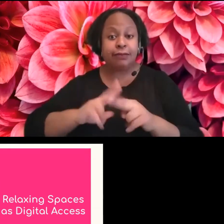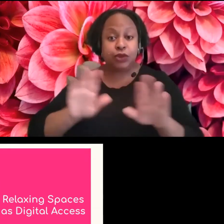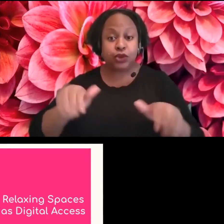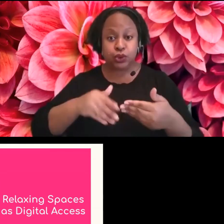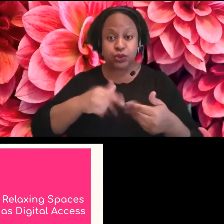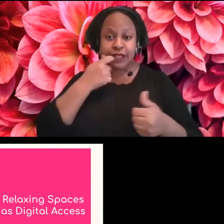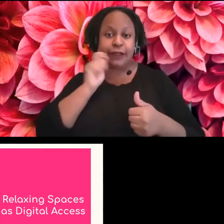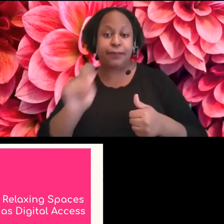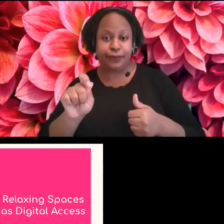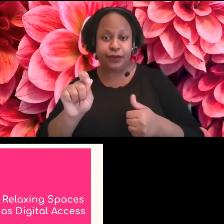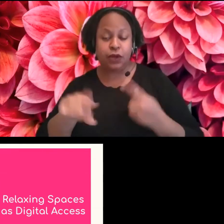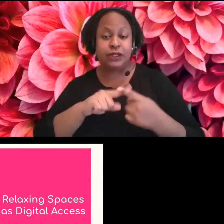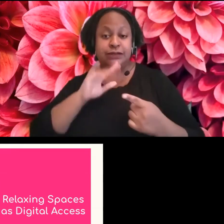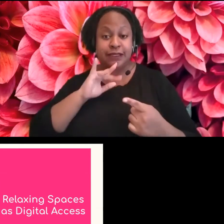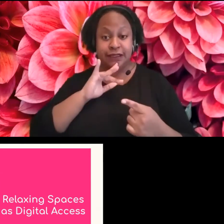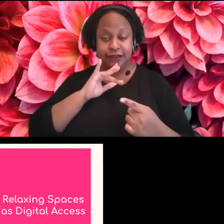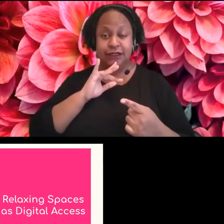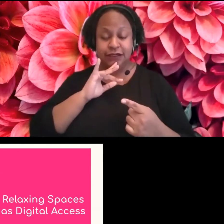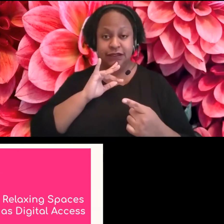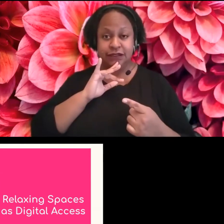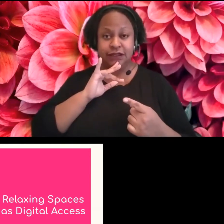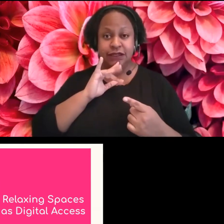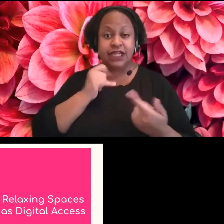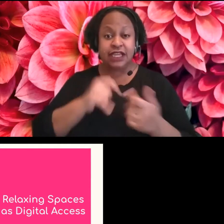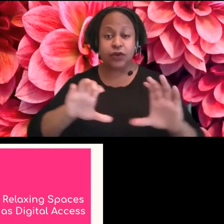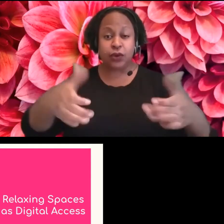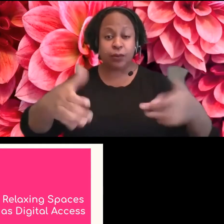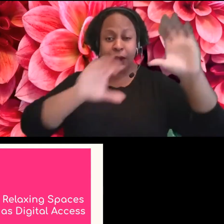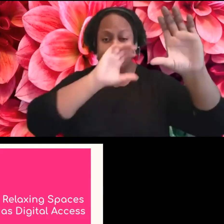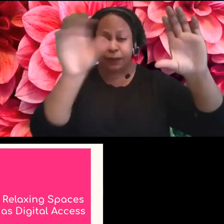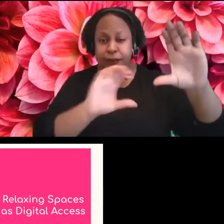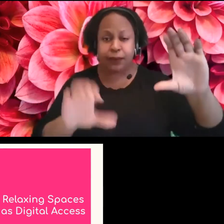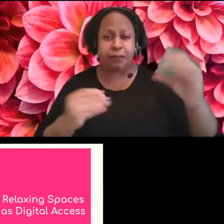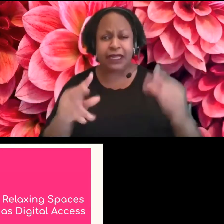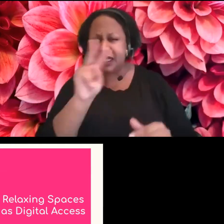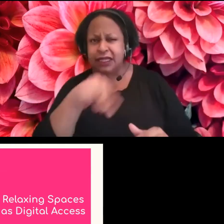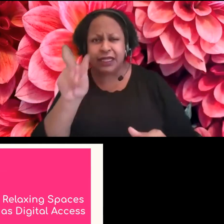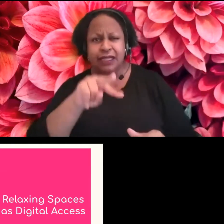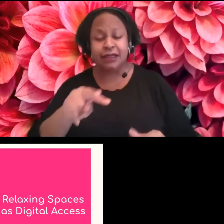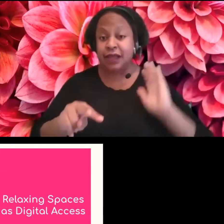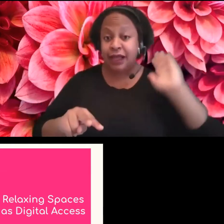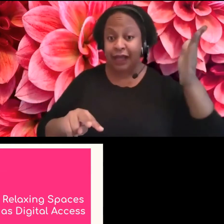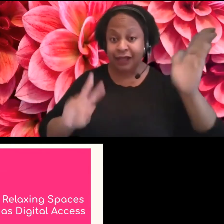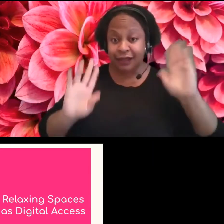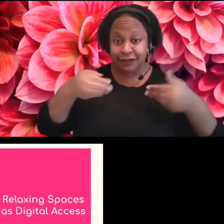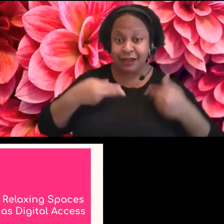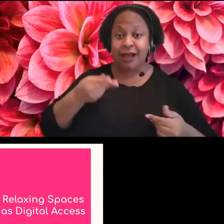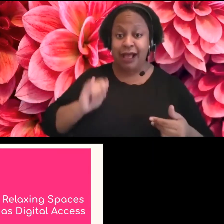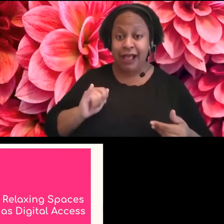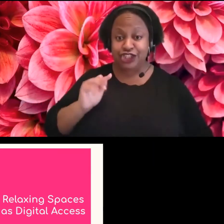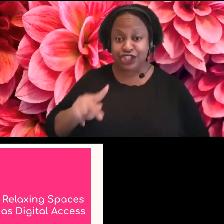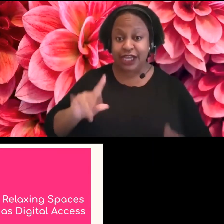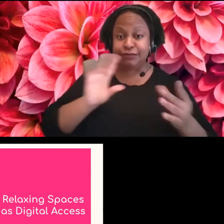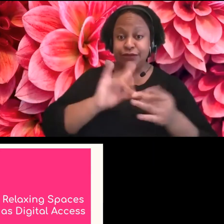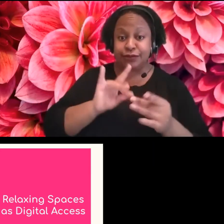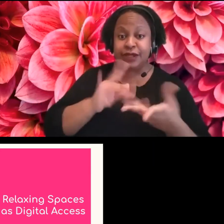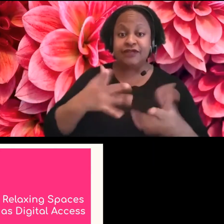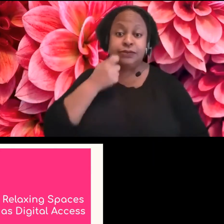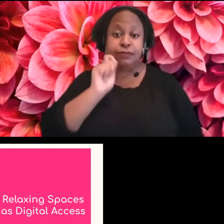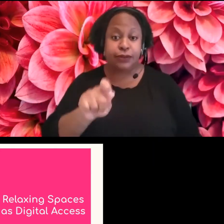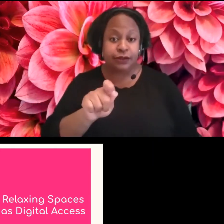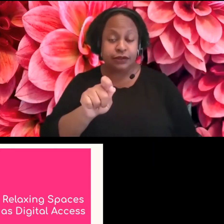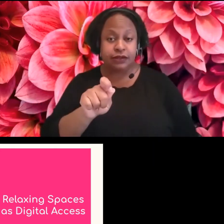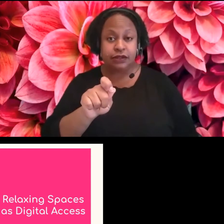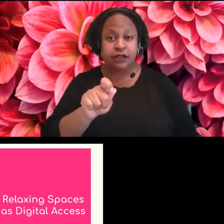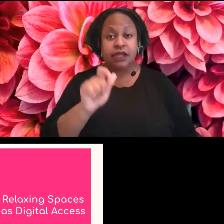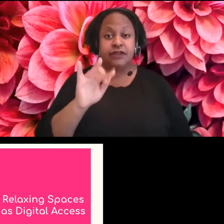end of thought when you speak, especially in group settings. So, you know, hijack speaking. then when I'm finished, end of thought for those, um,